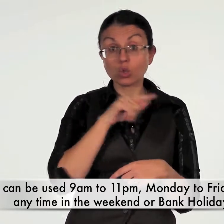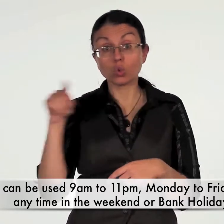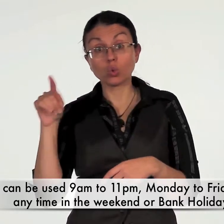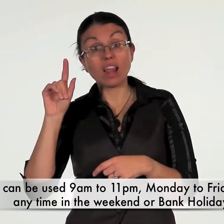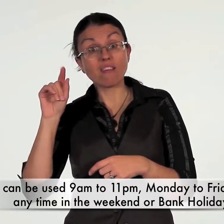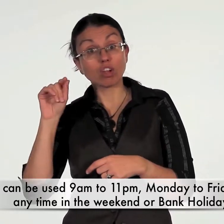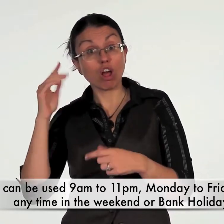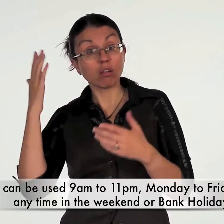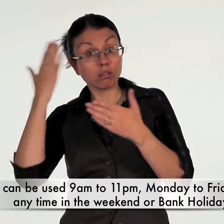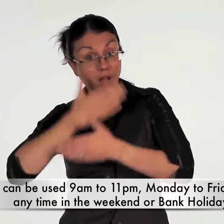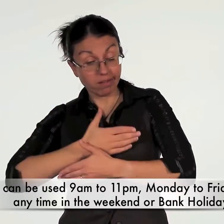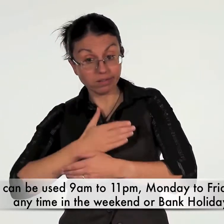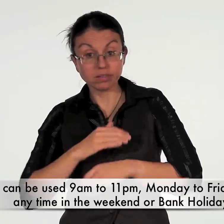during the weekends and bank holidays.